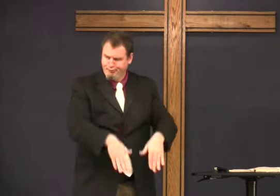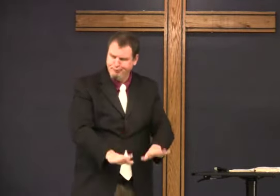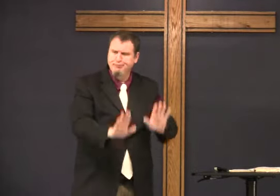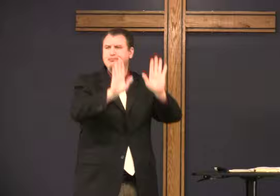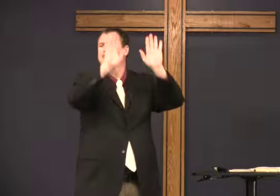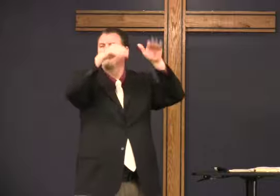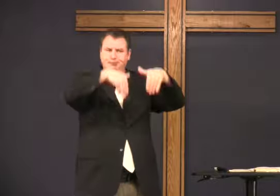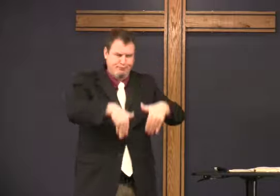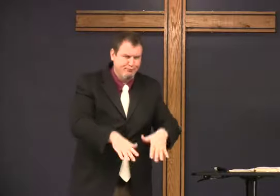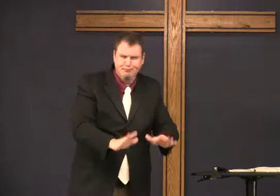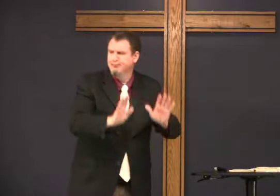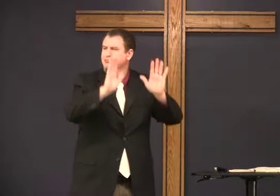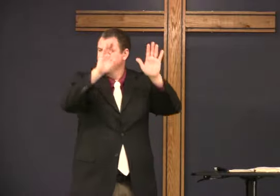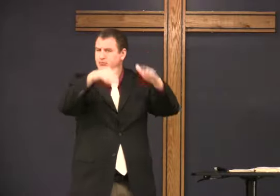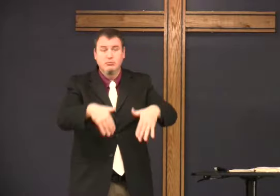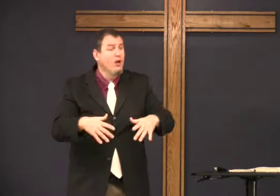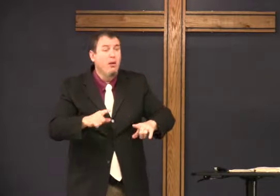Now, football teams go up and down.